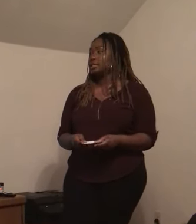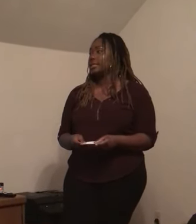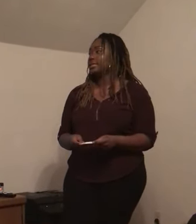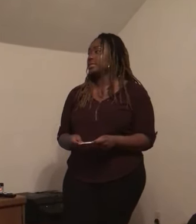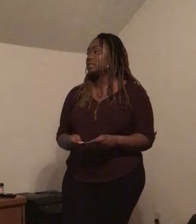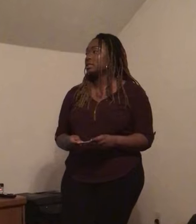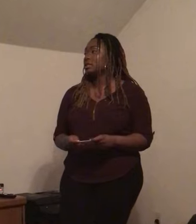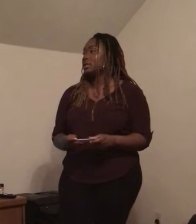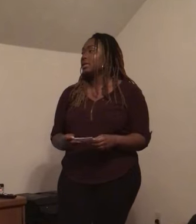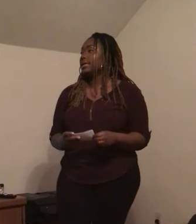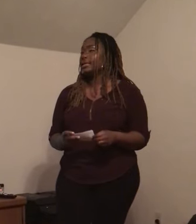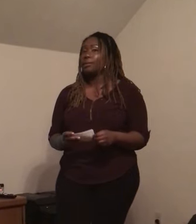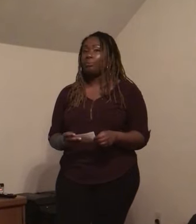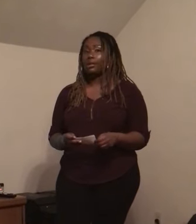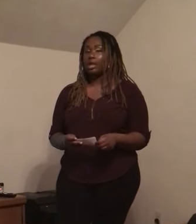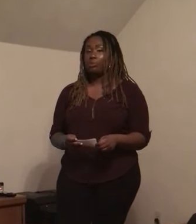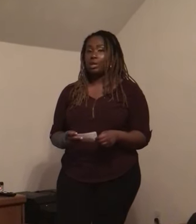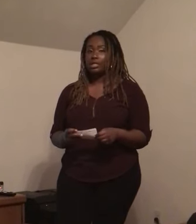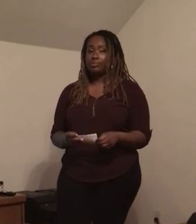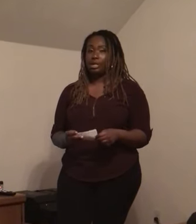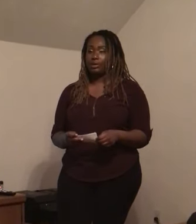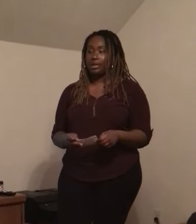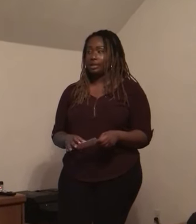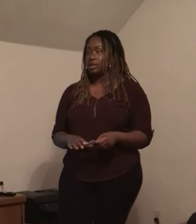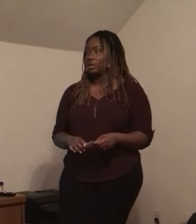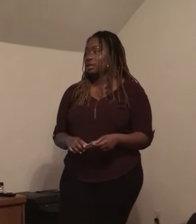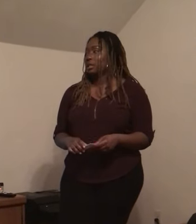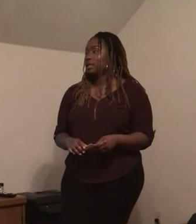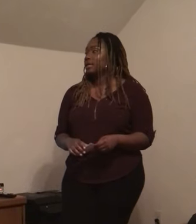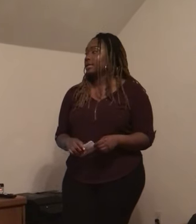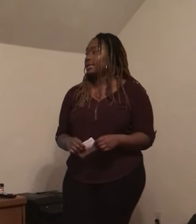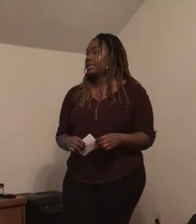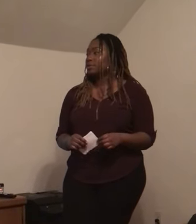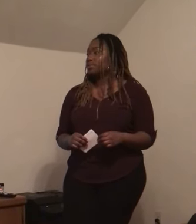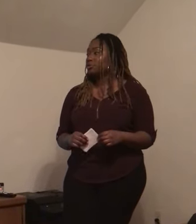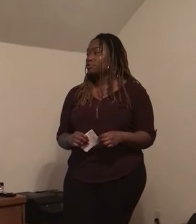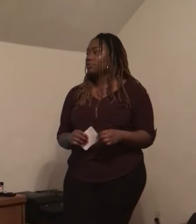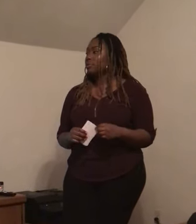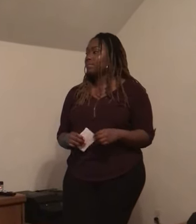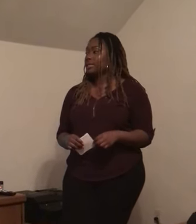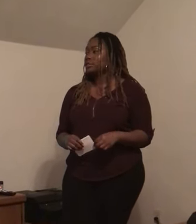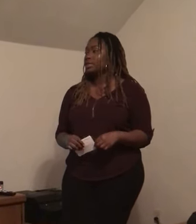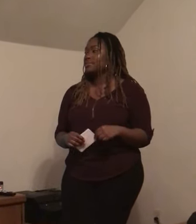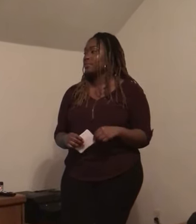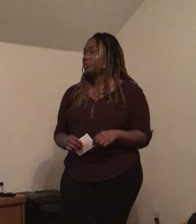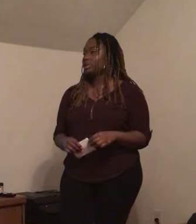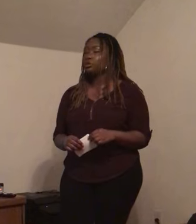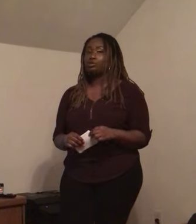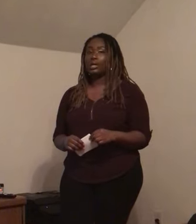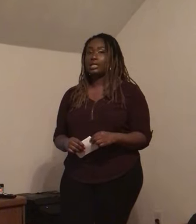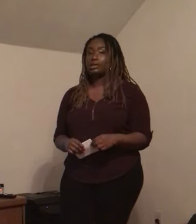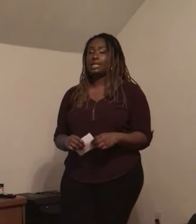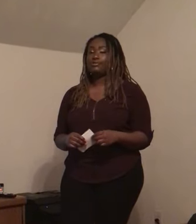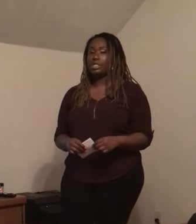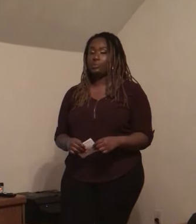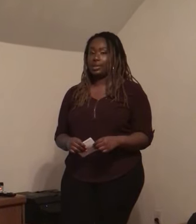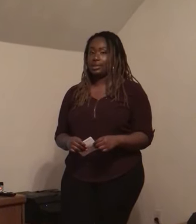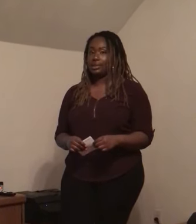as it can break the communication barriers, it can improve muscle and memory correlation and response,